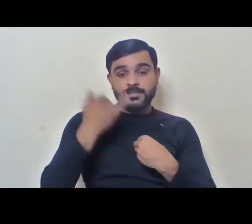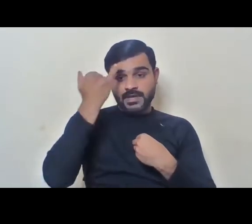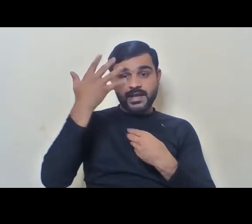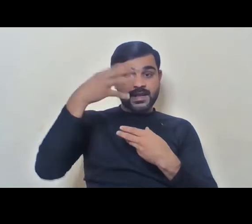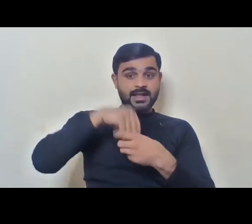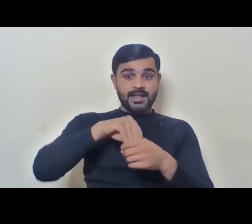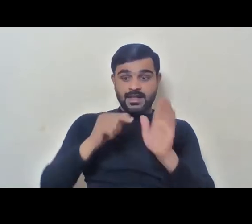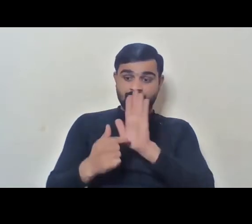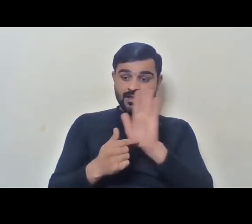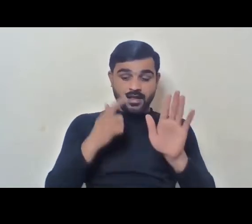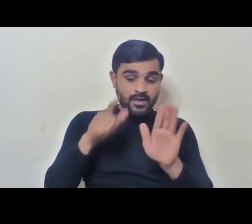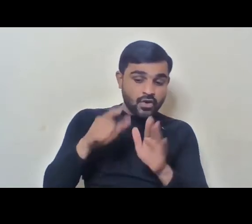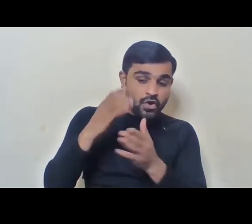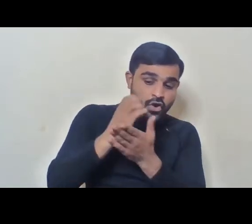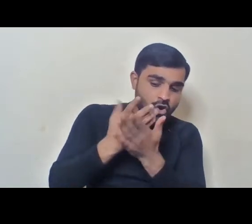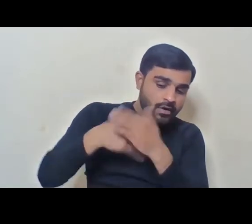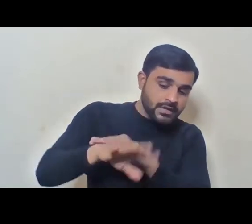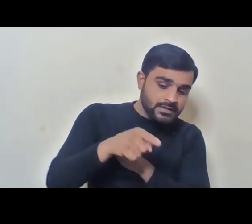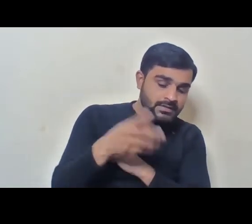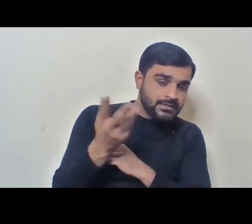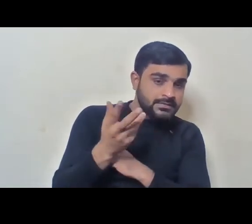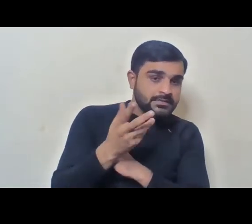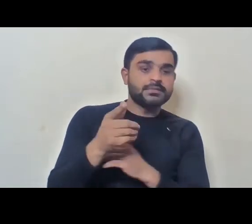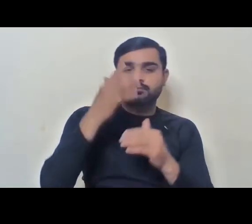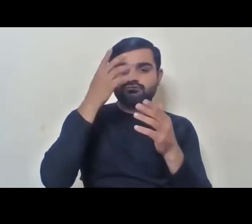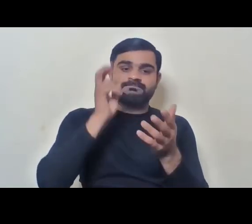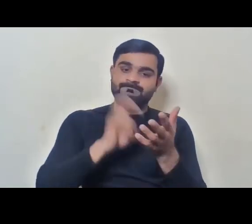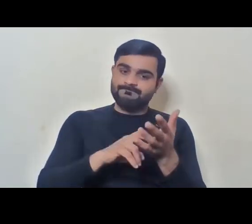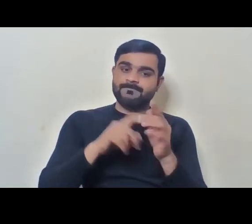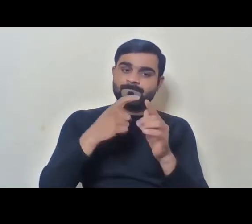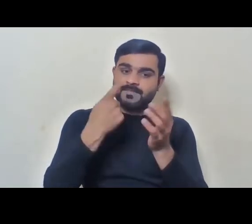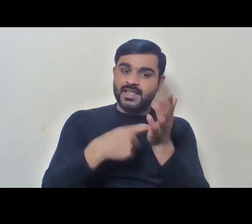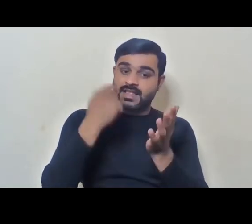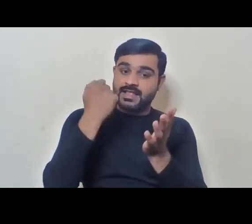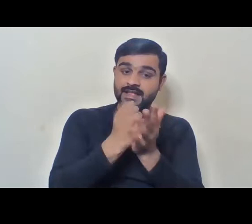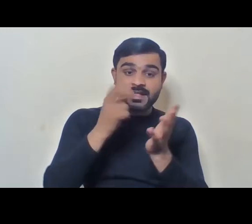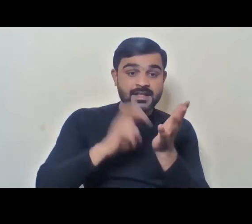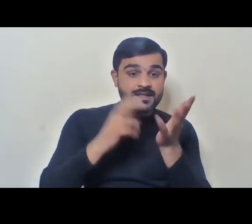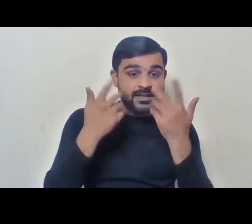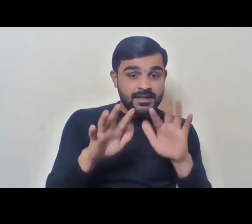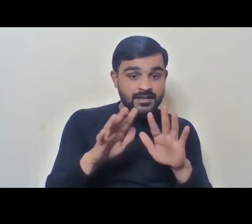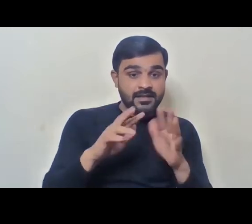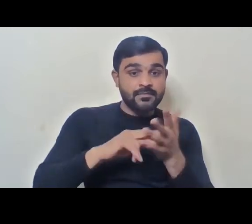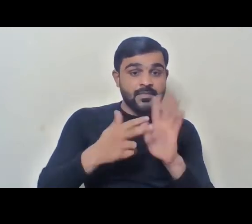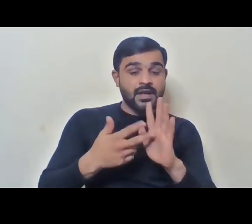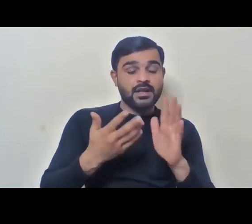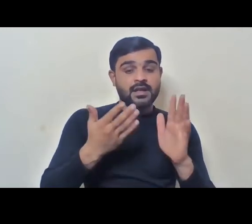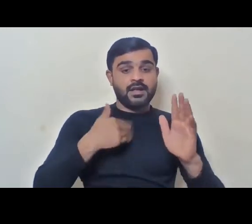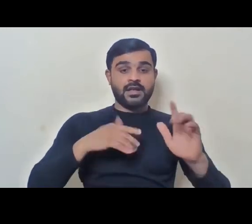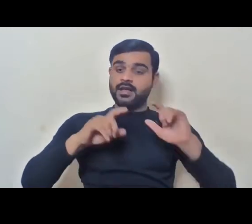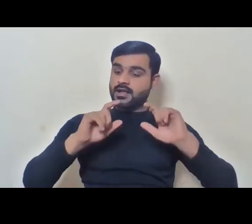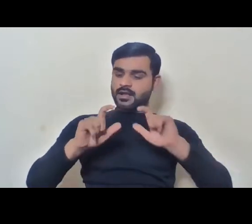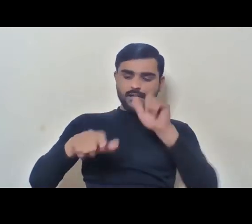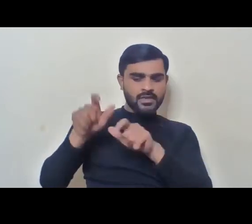posts, which will be reserved as being identified as being suitable for persons with disabilities.